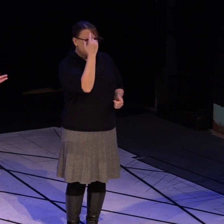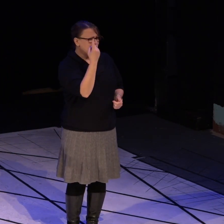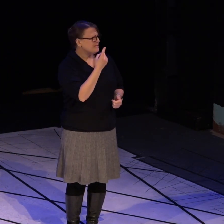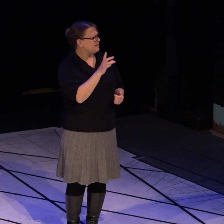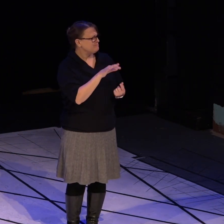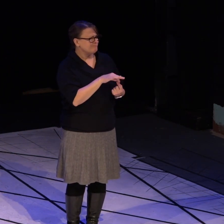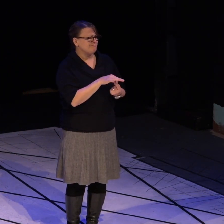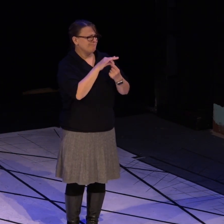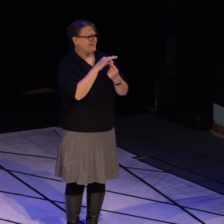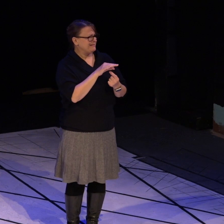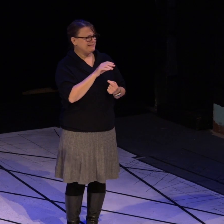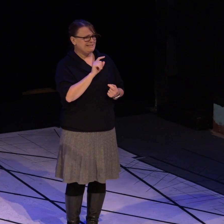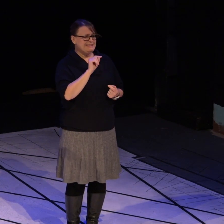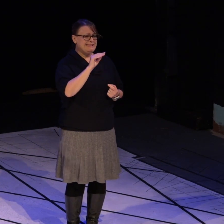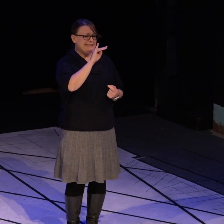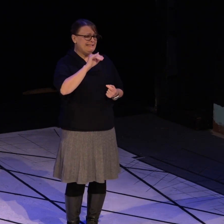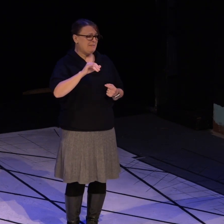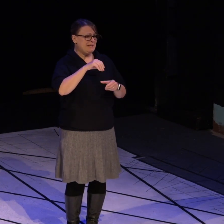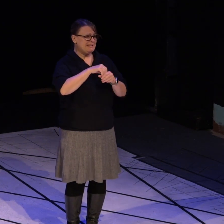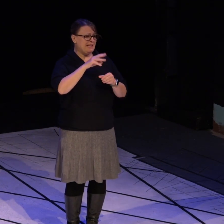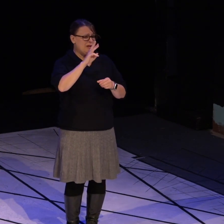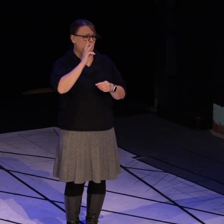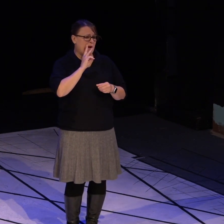well, gotta go get her.